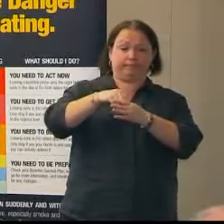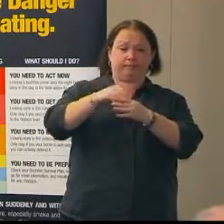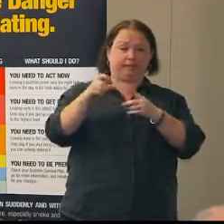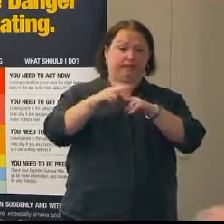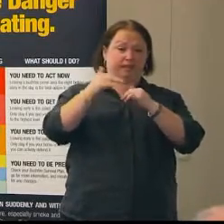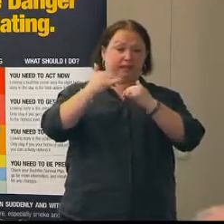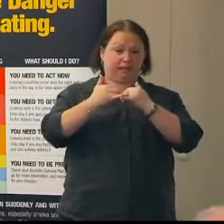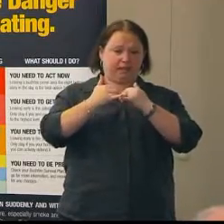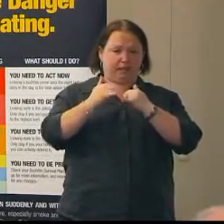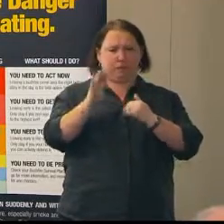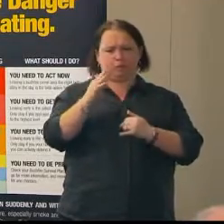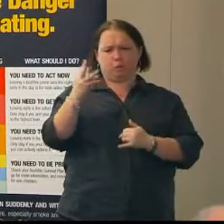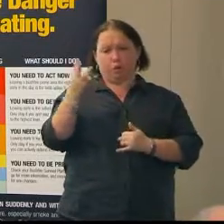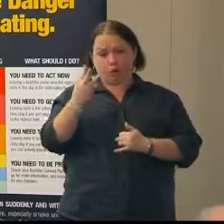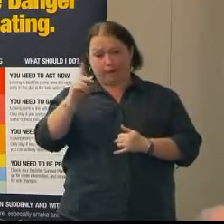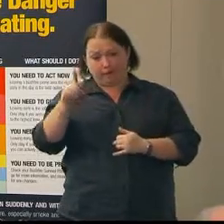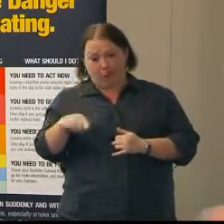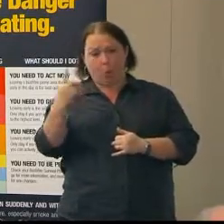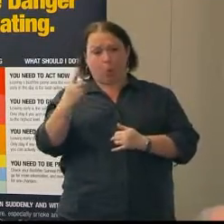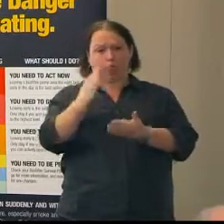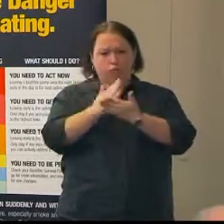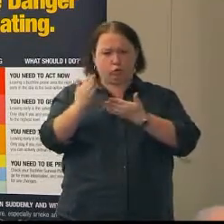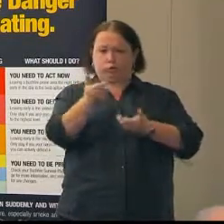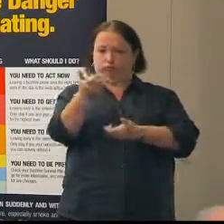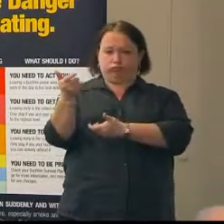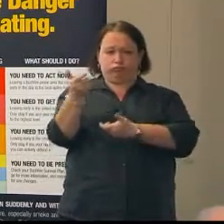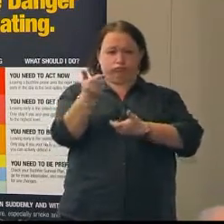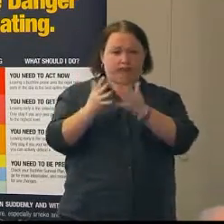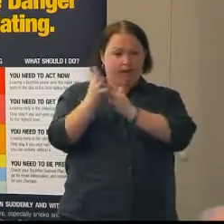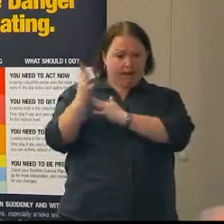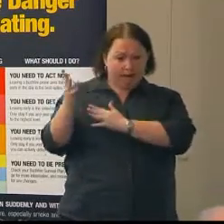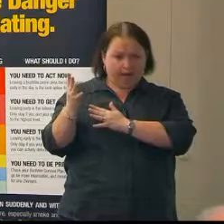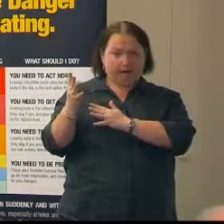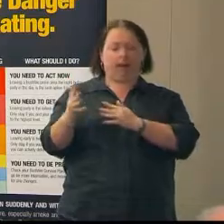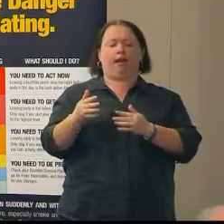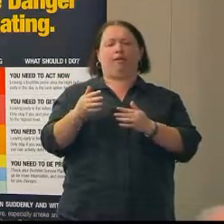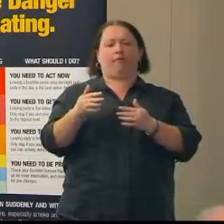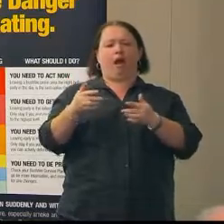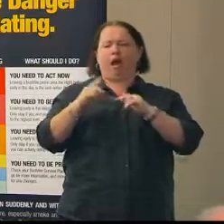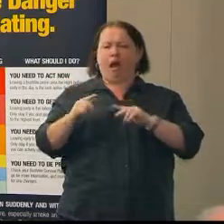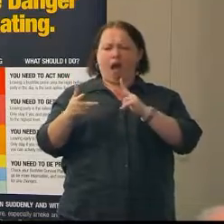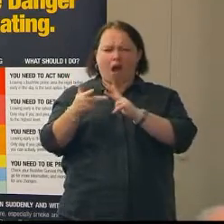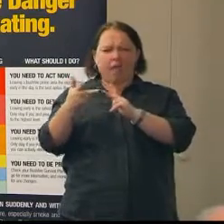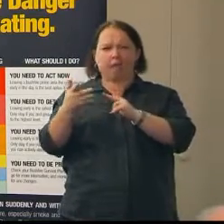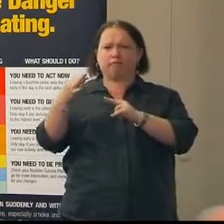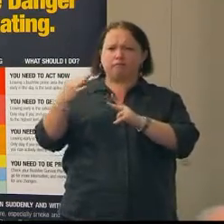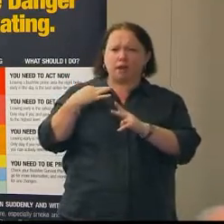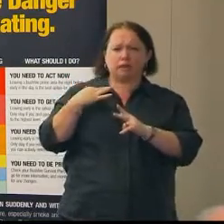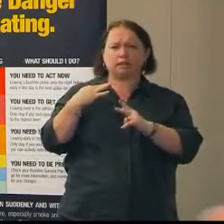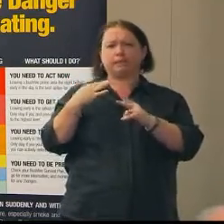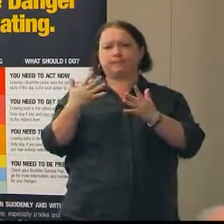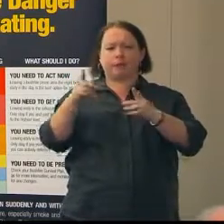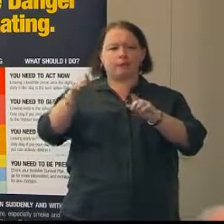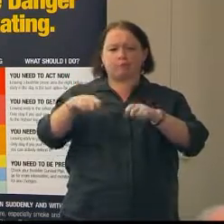CFS, about 13,000 firefighters, and then a number of volunteers that